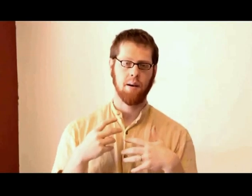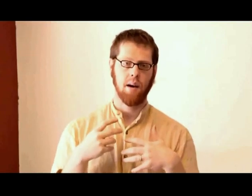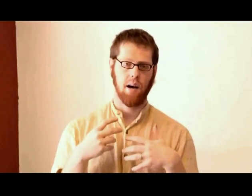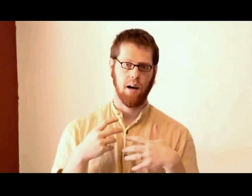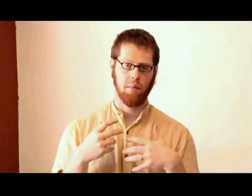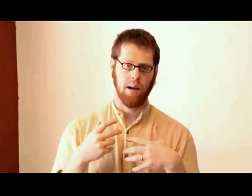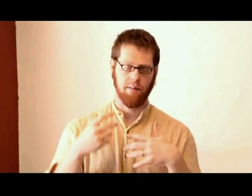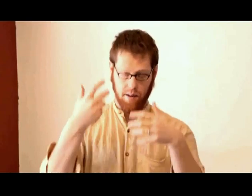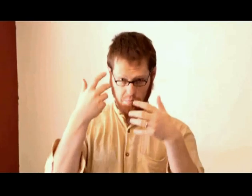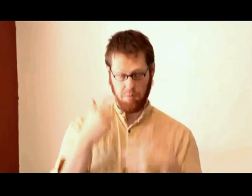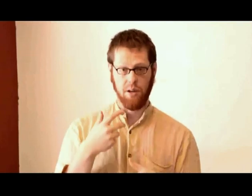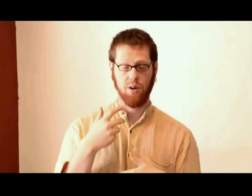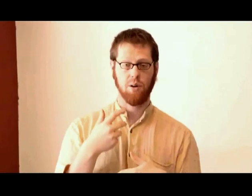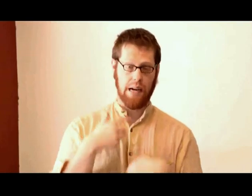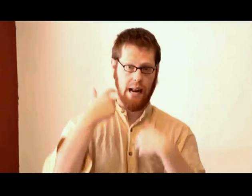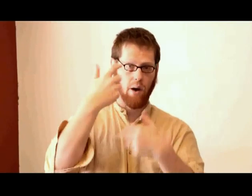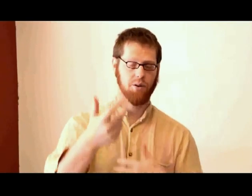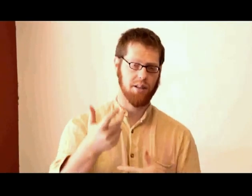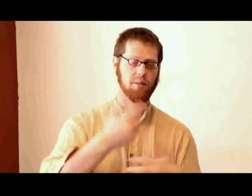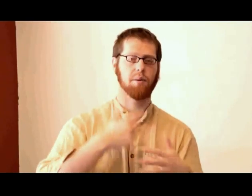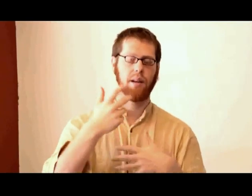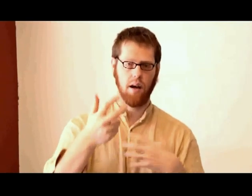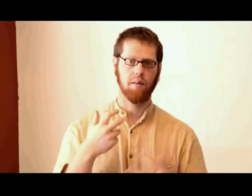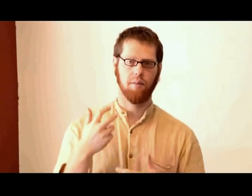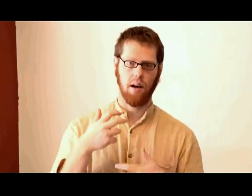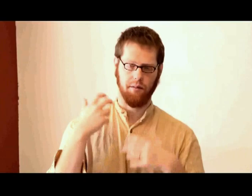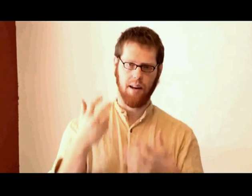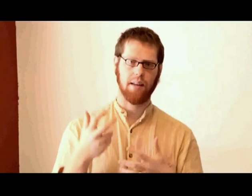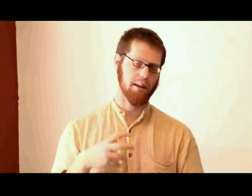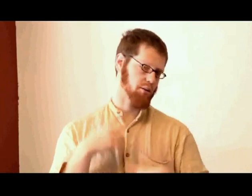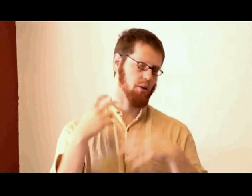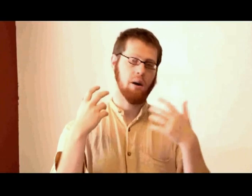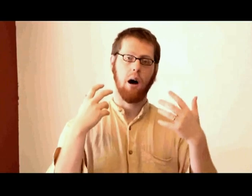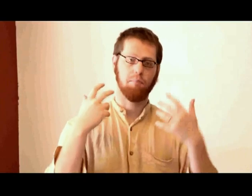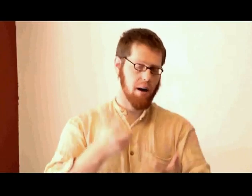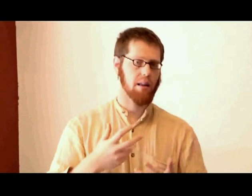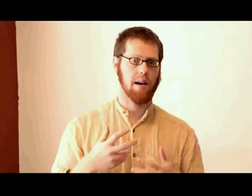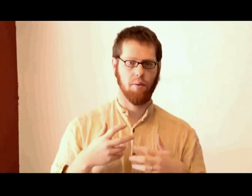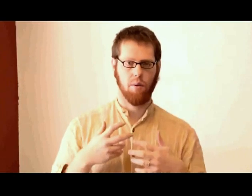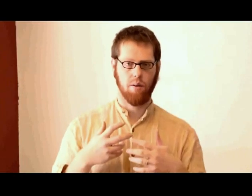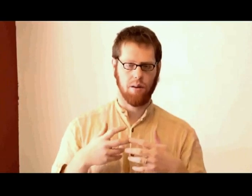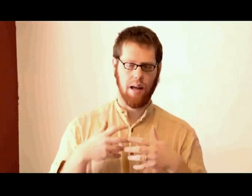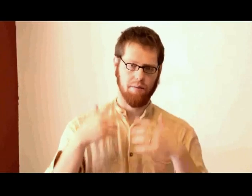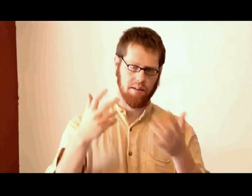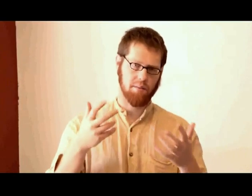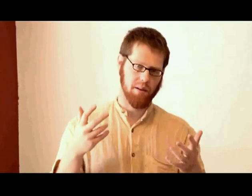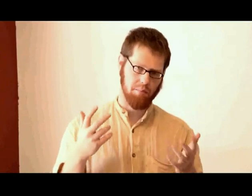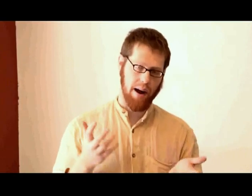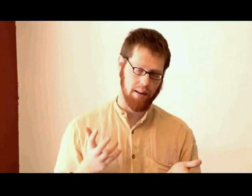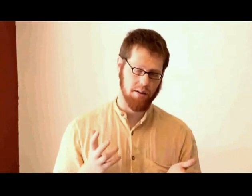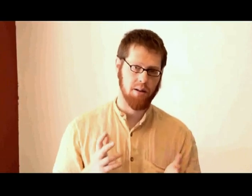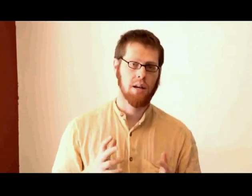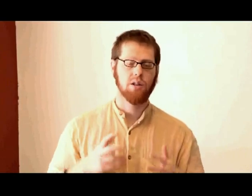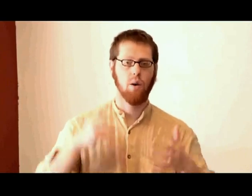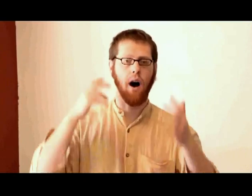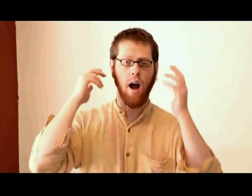and the inner and outer discipline of connecting through a prayer life or a life of discipline and practice. So an